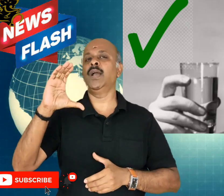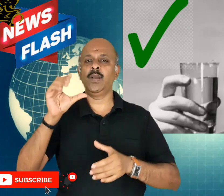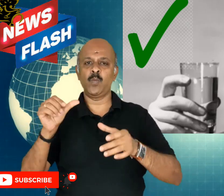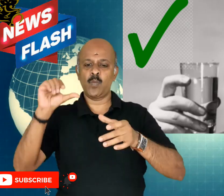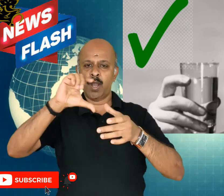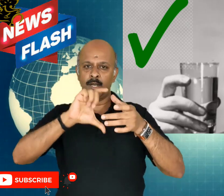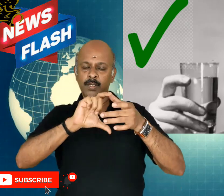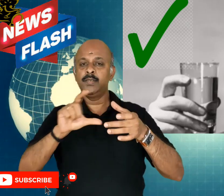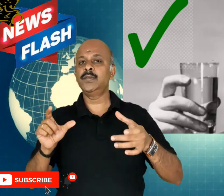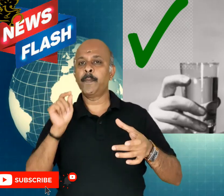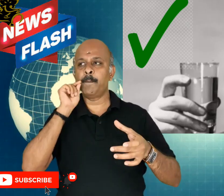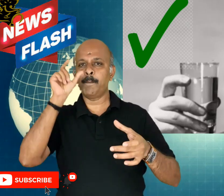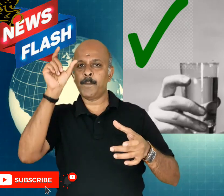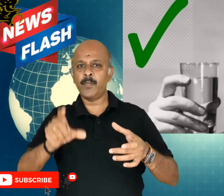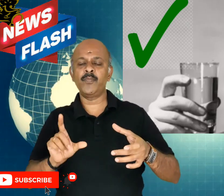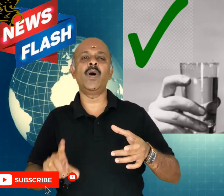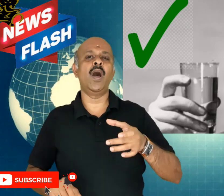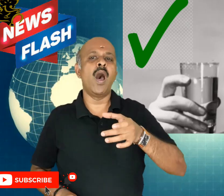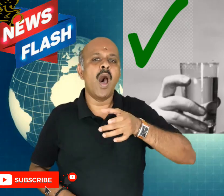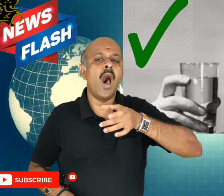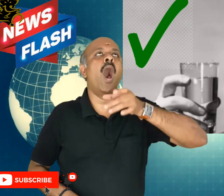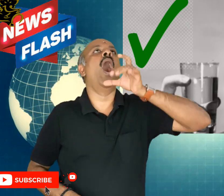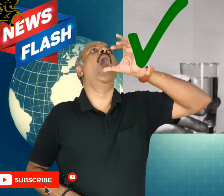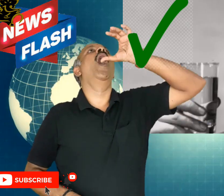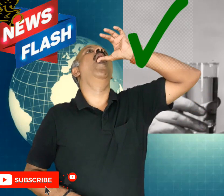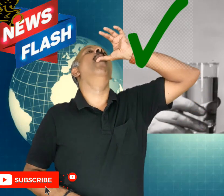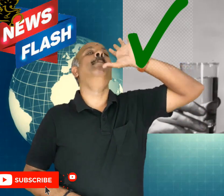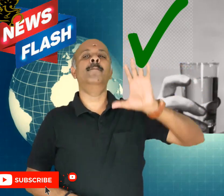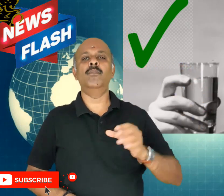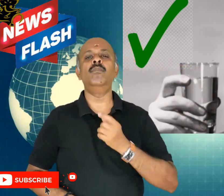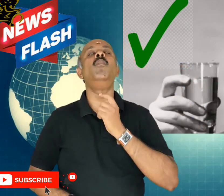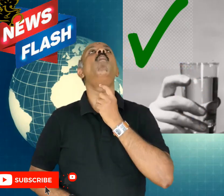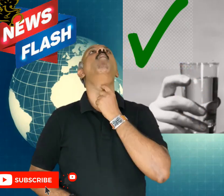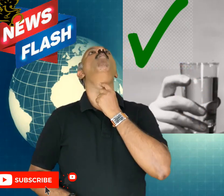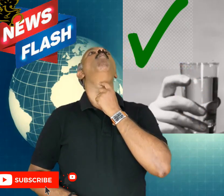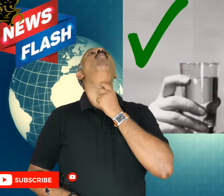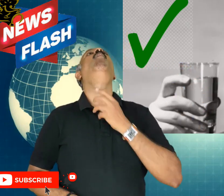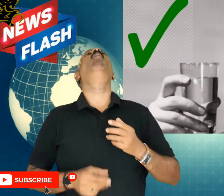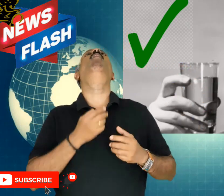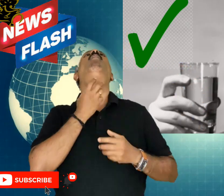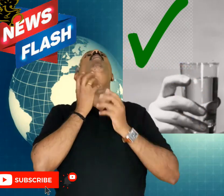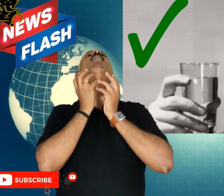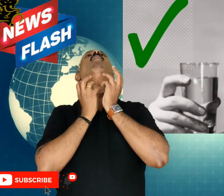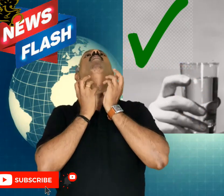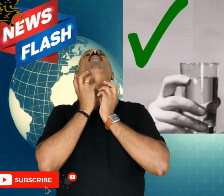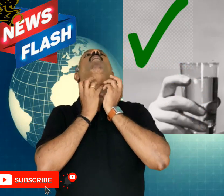for an alternative patient. gargled water testing.